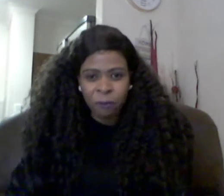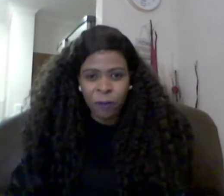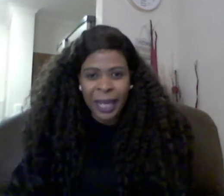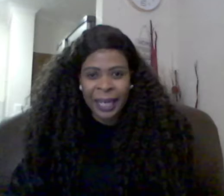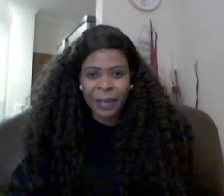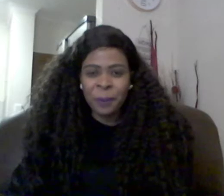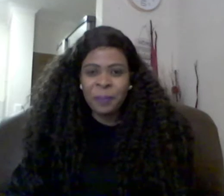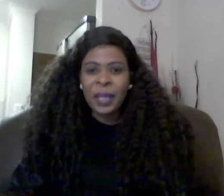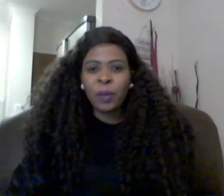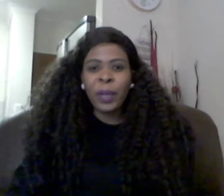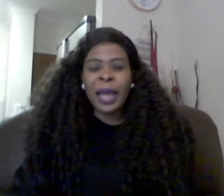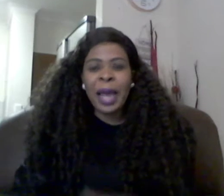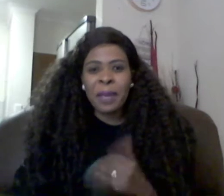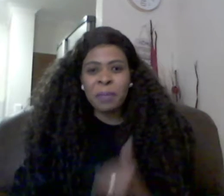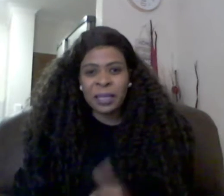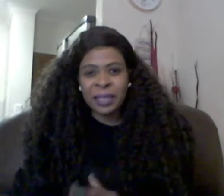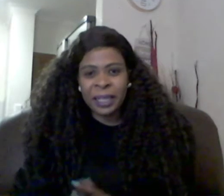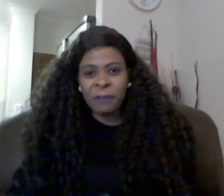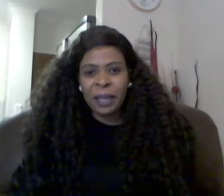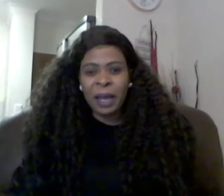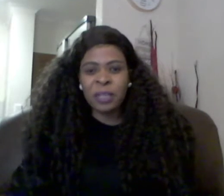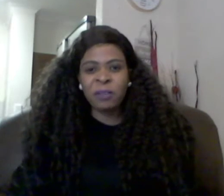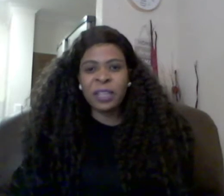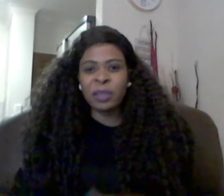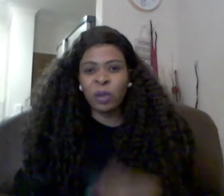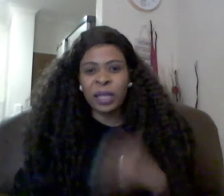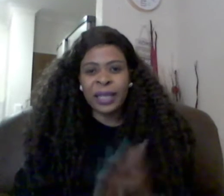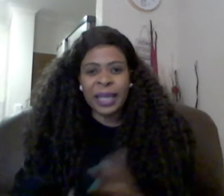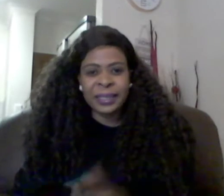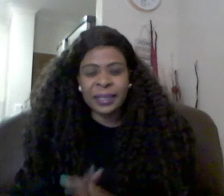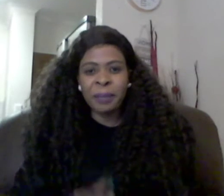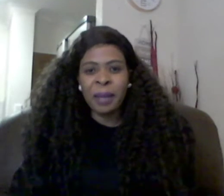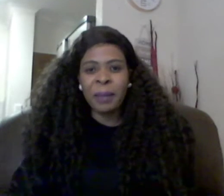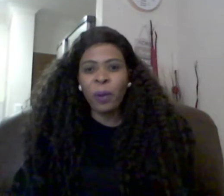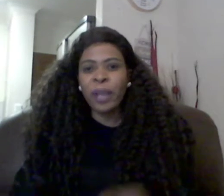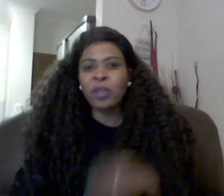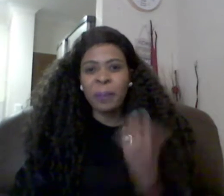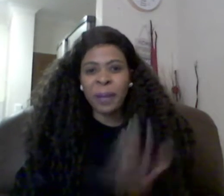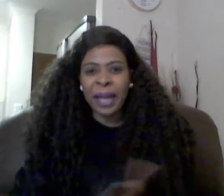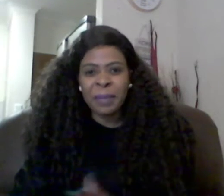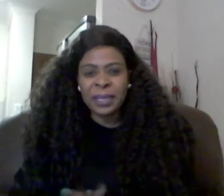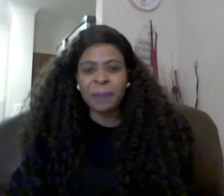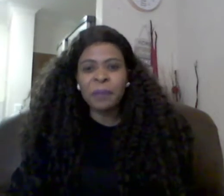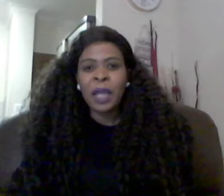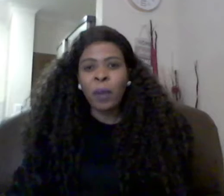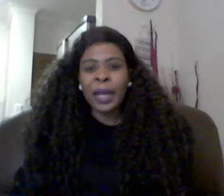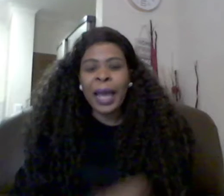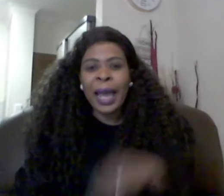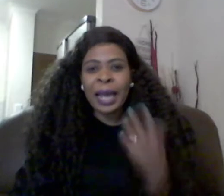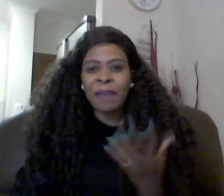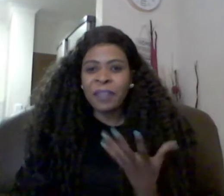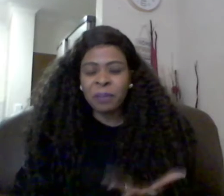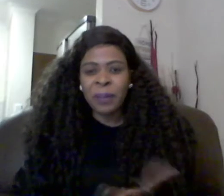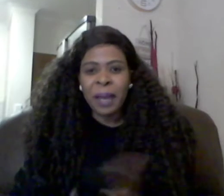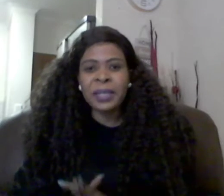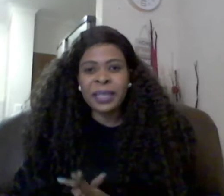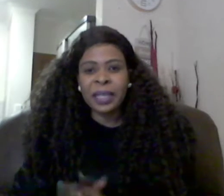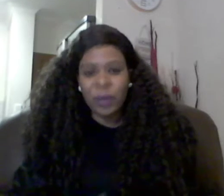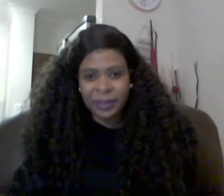hallelujah when i met pastor given i was fasting on that day i still remember i went to prayer meeting when i arrived at that prayer meeting he was